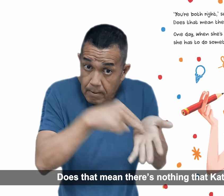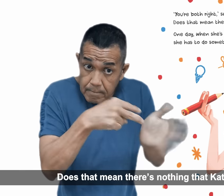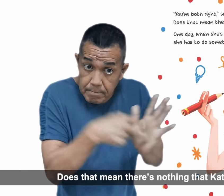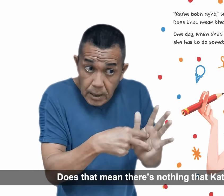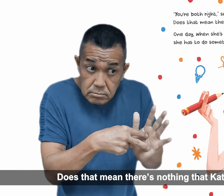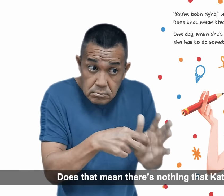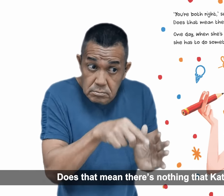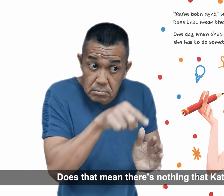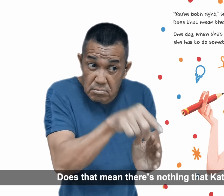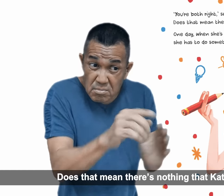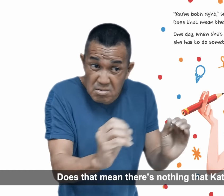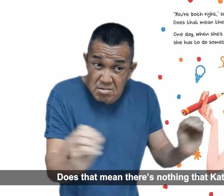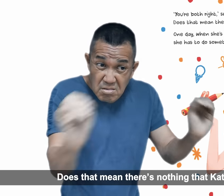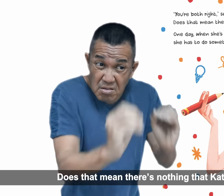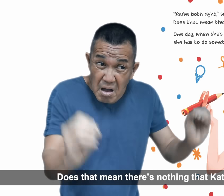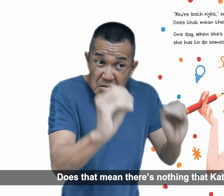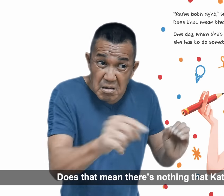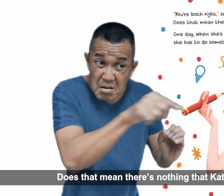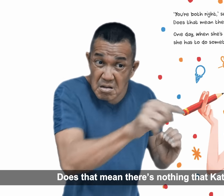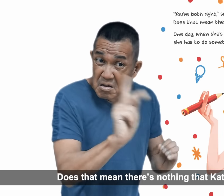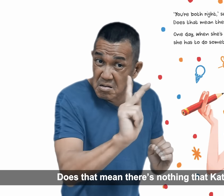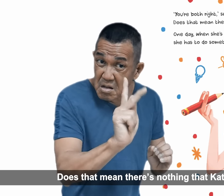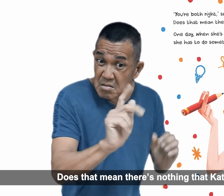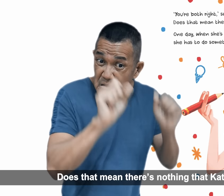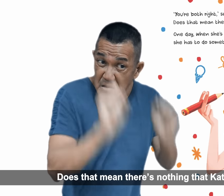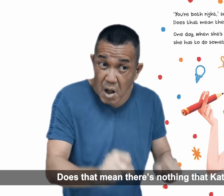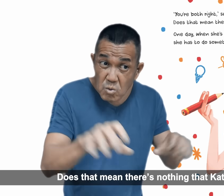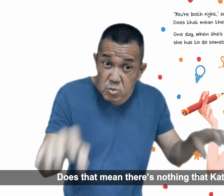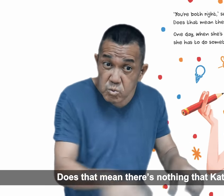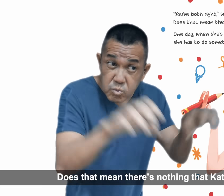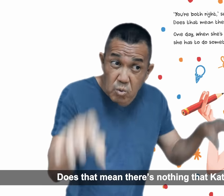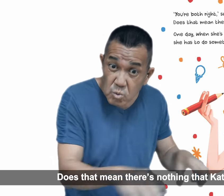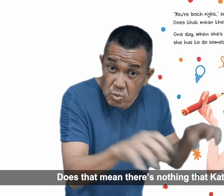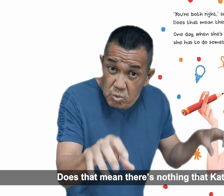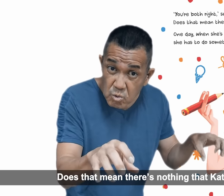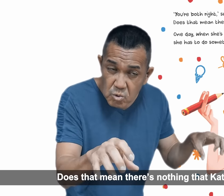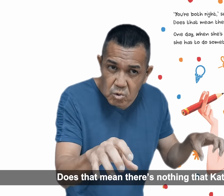Does that mean there's nothing that Kate can do?